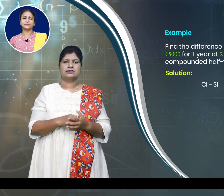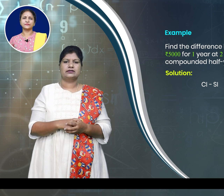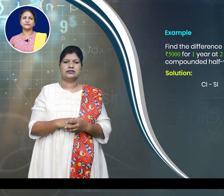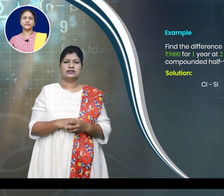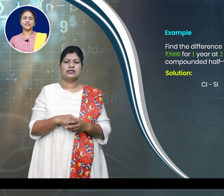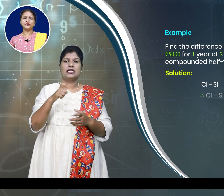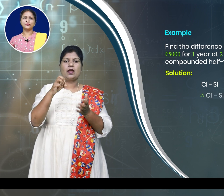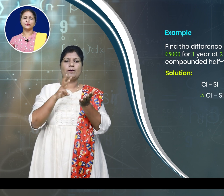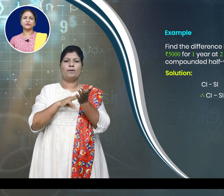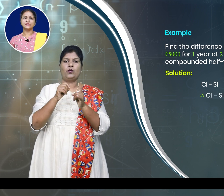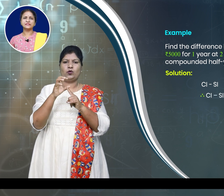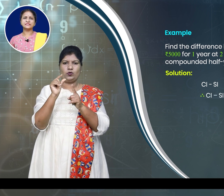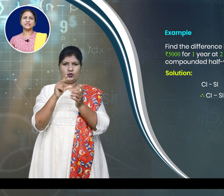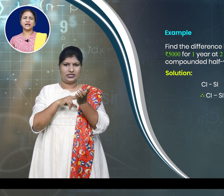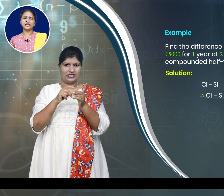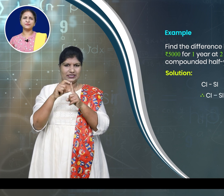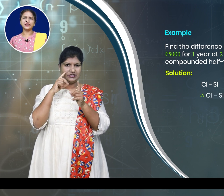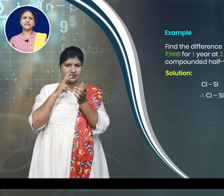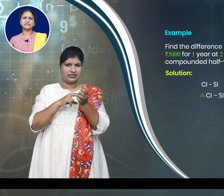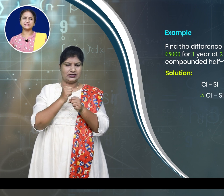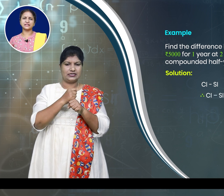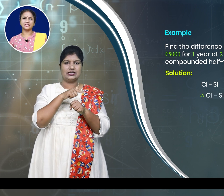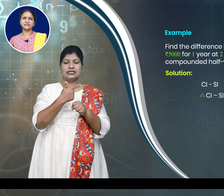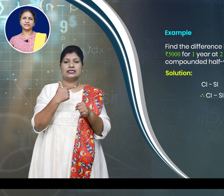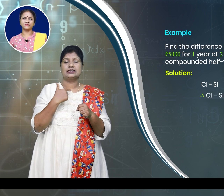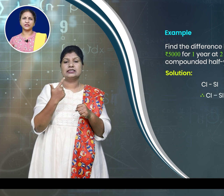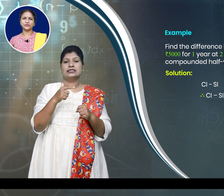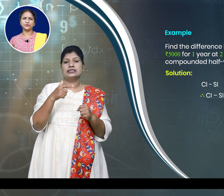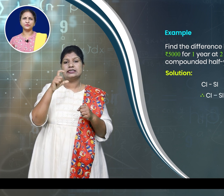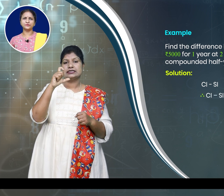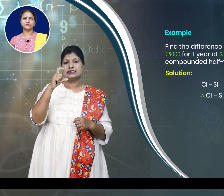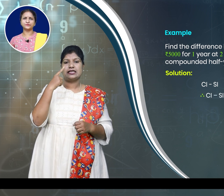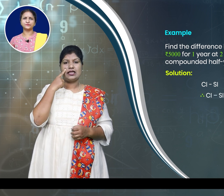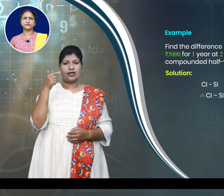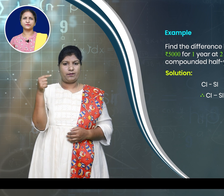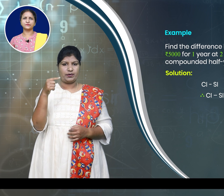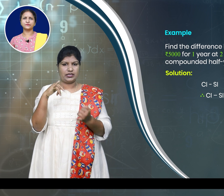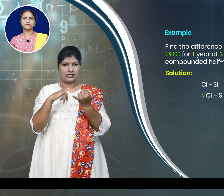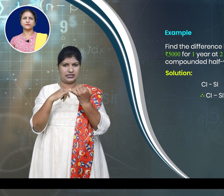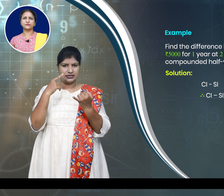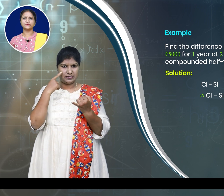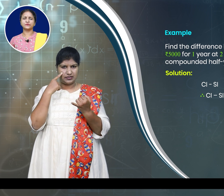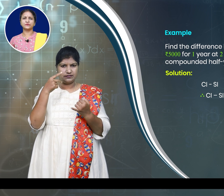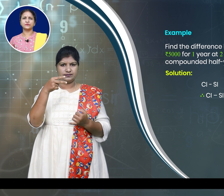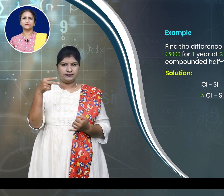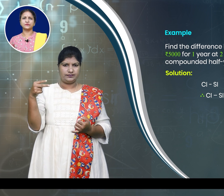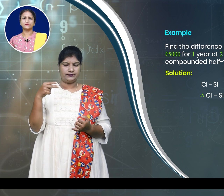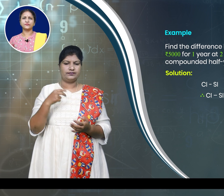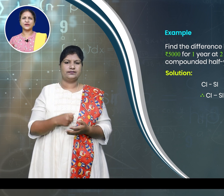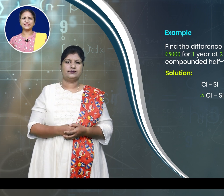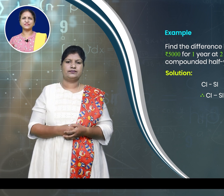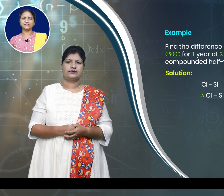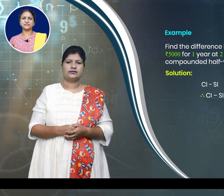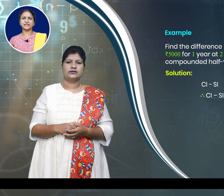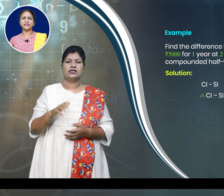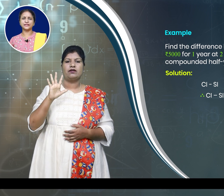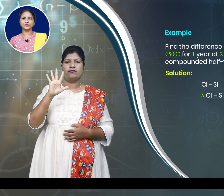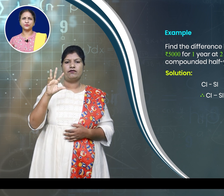Therefore, CI minus SI is equal to 5000 into